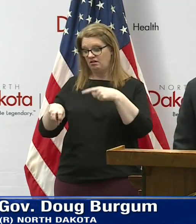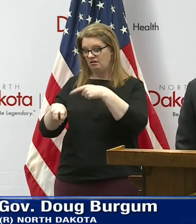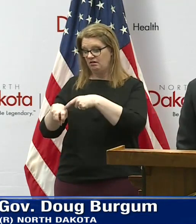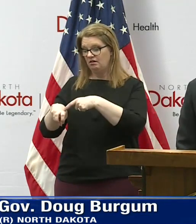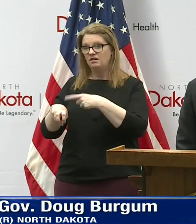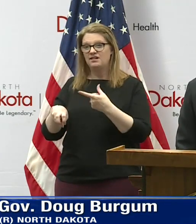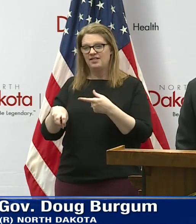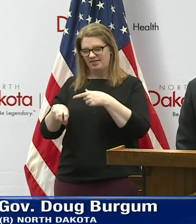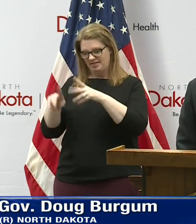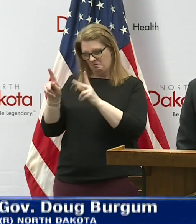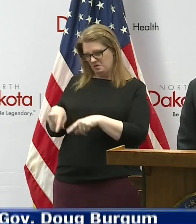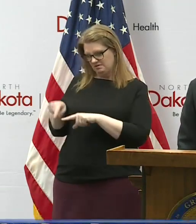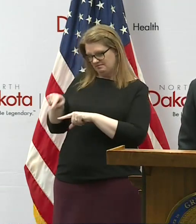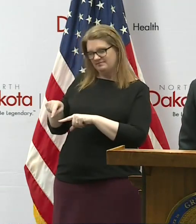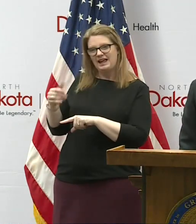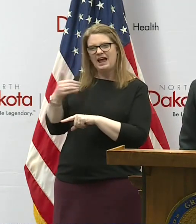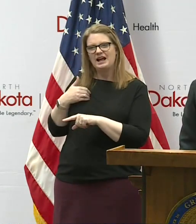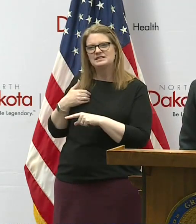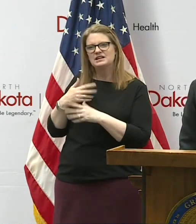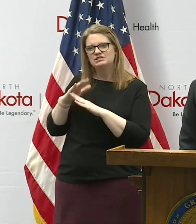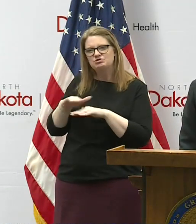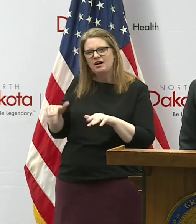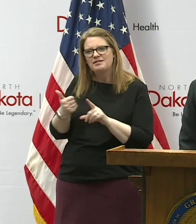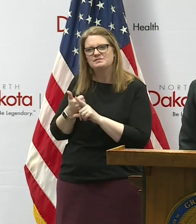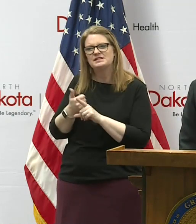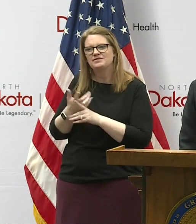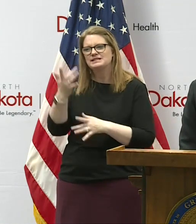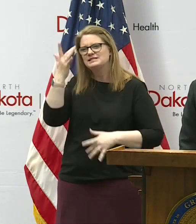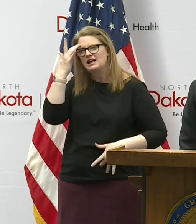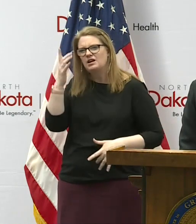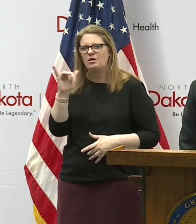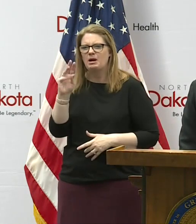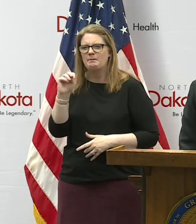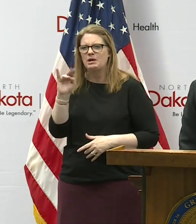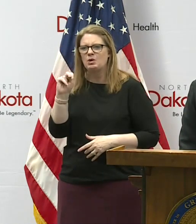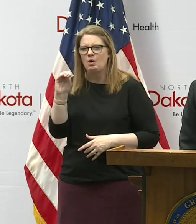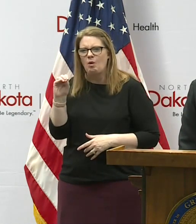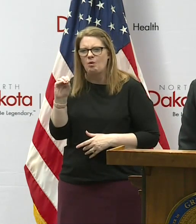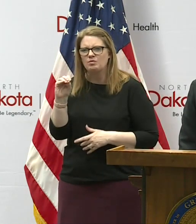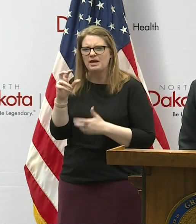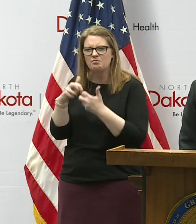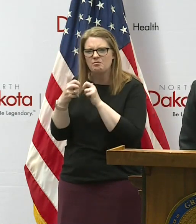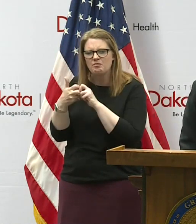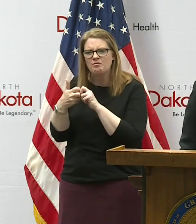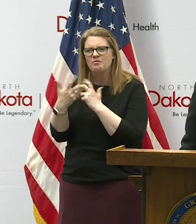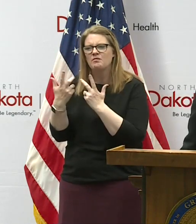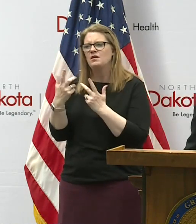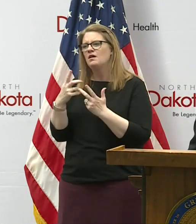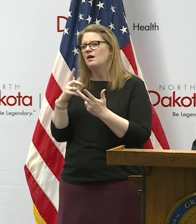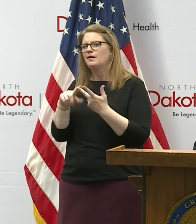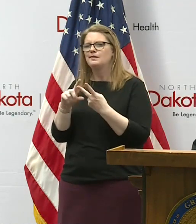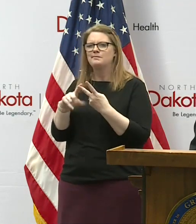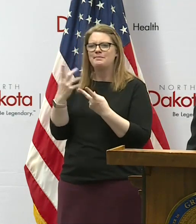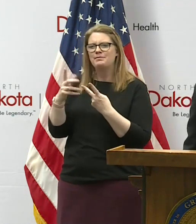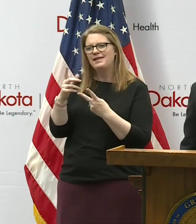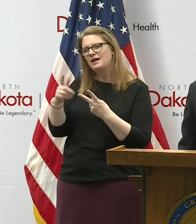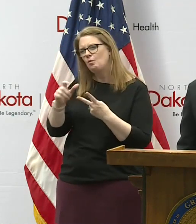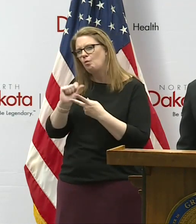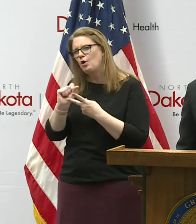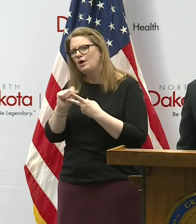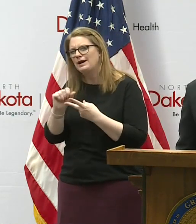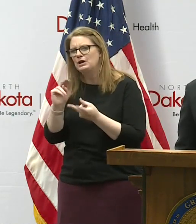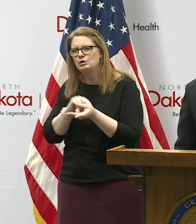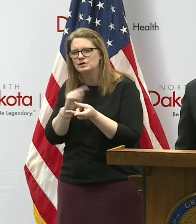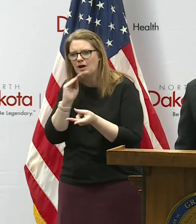immunocompromised situation. And so, again, I think that one of the things of being North Dakota smart is it has to also include a giant